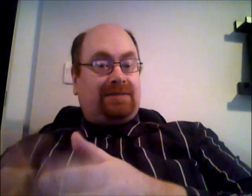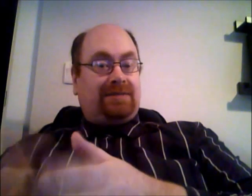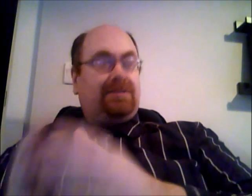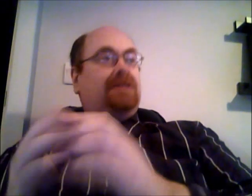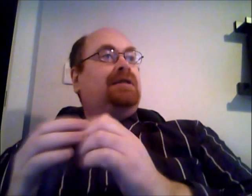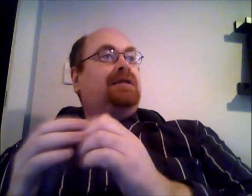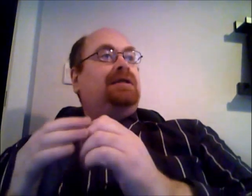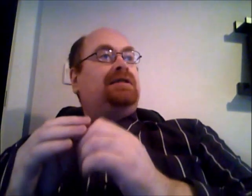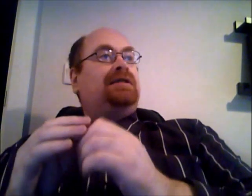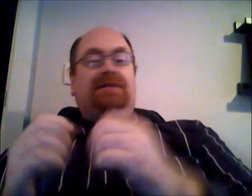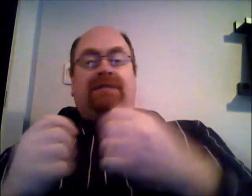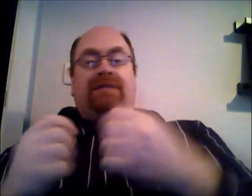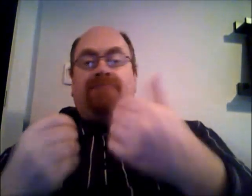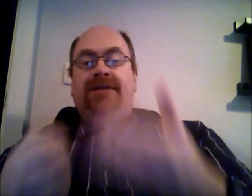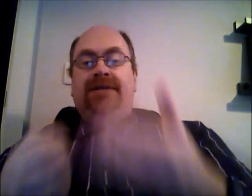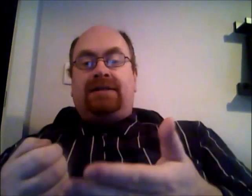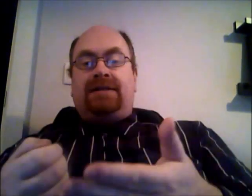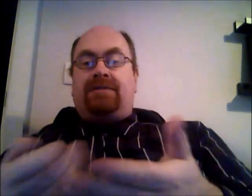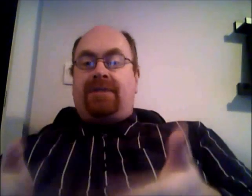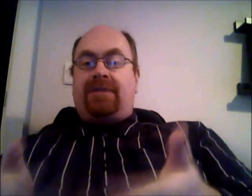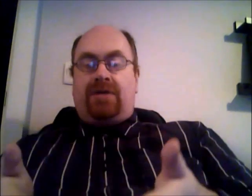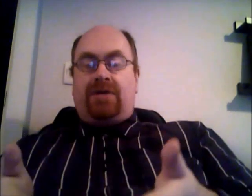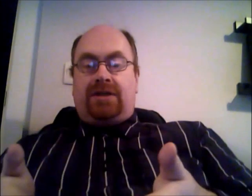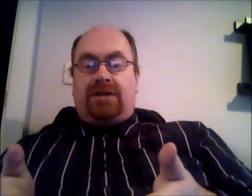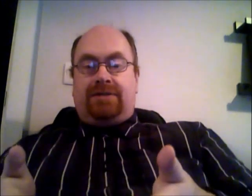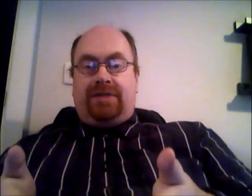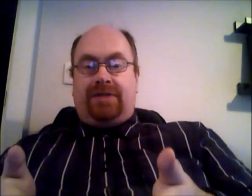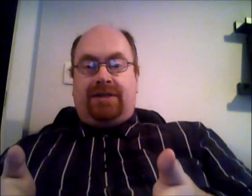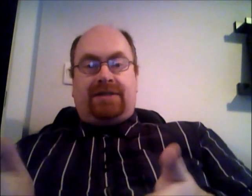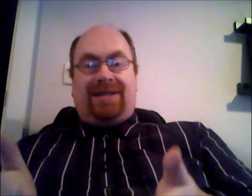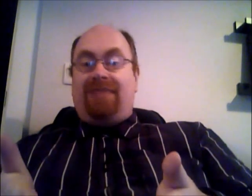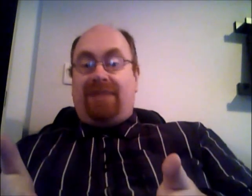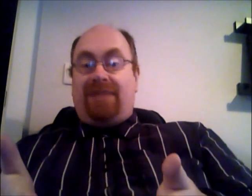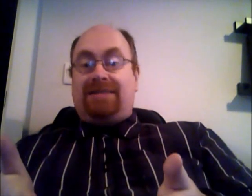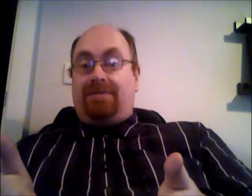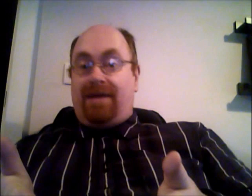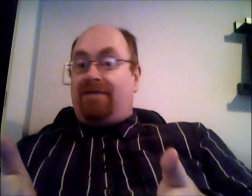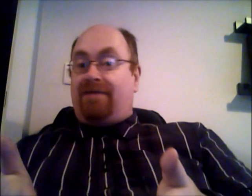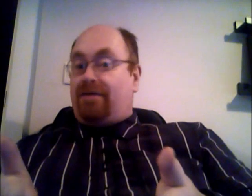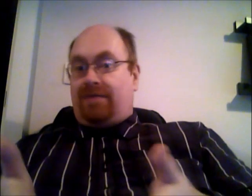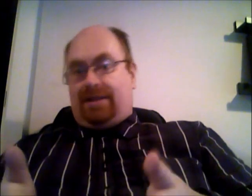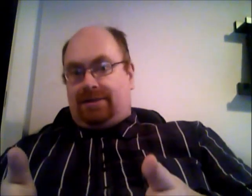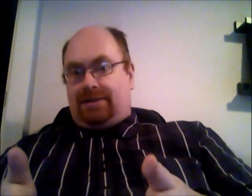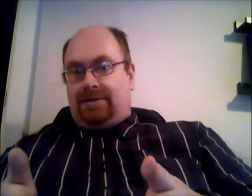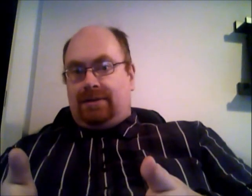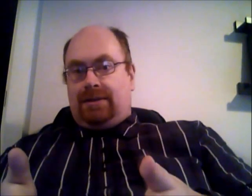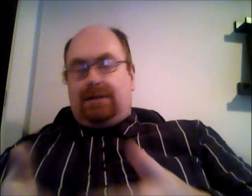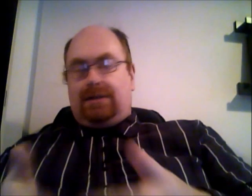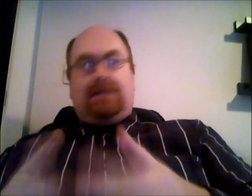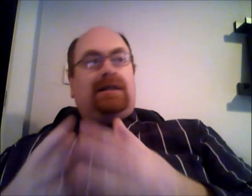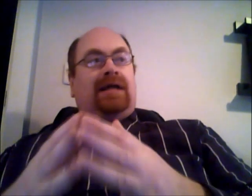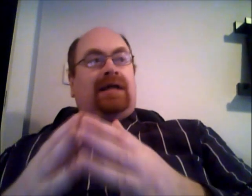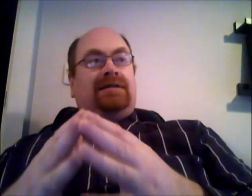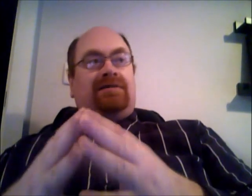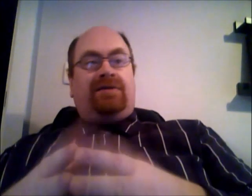so as I said businesses have been paying water charges for years and they've basically been paying for everyone else and unfortunately